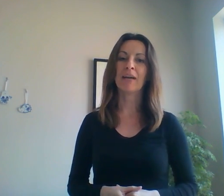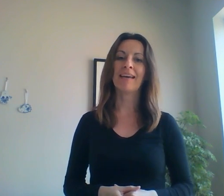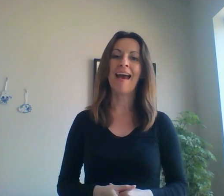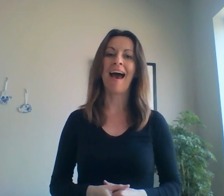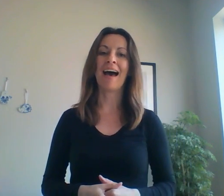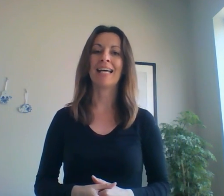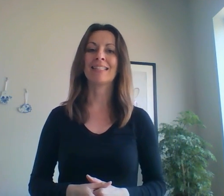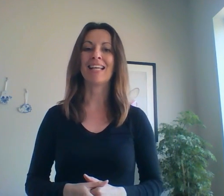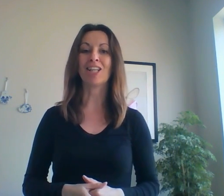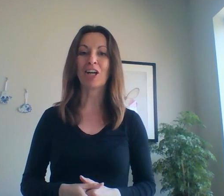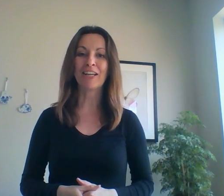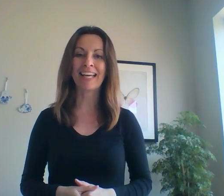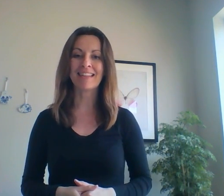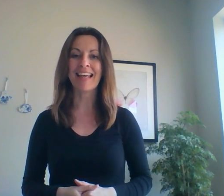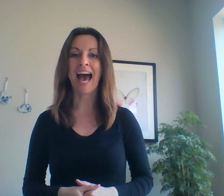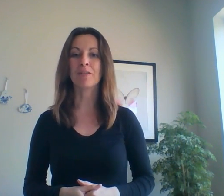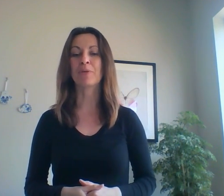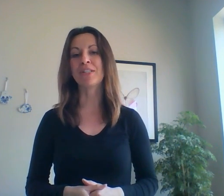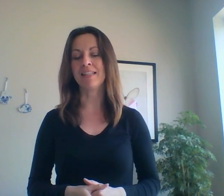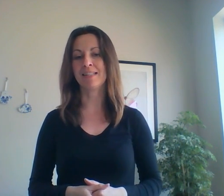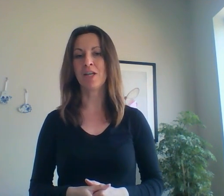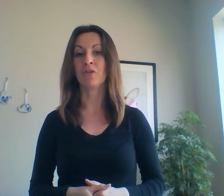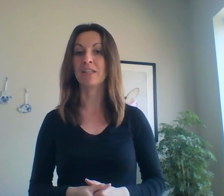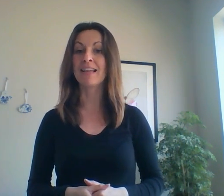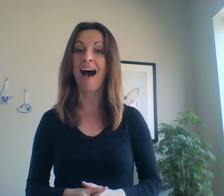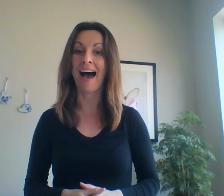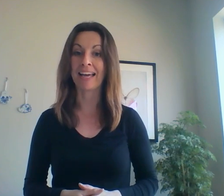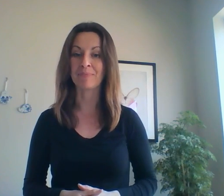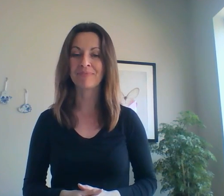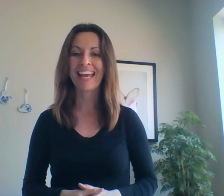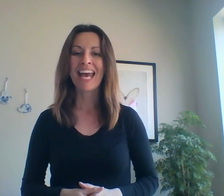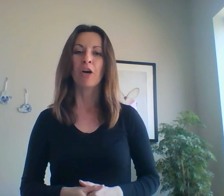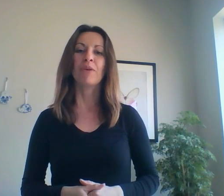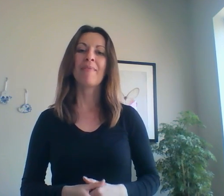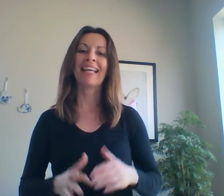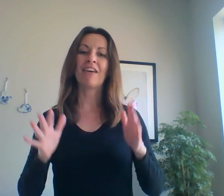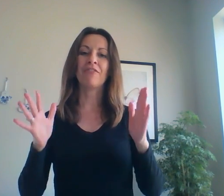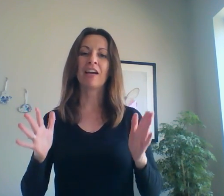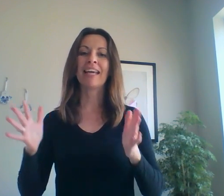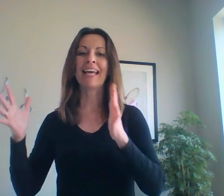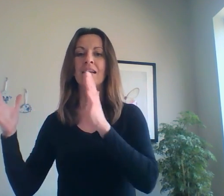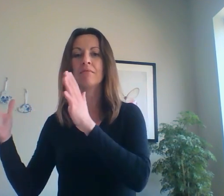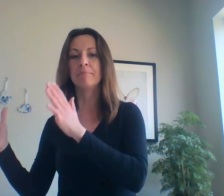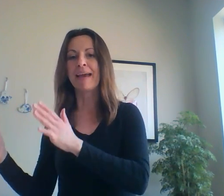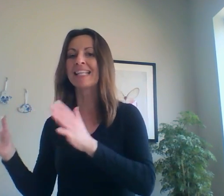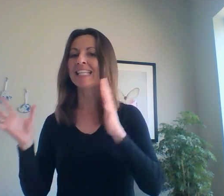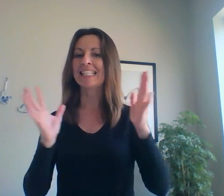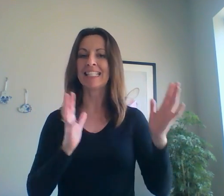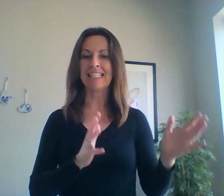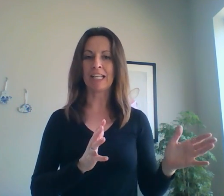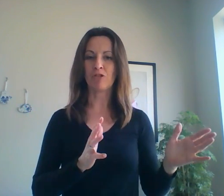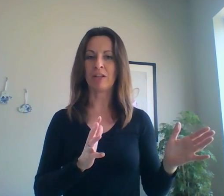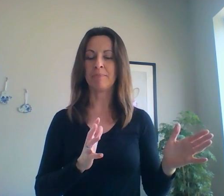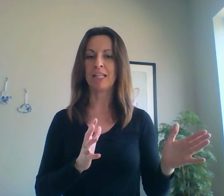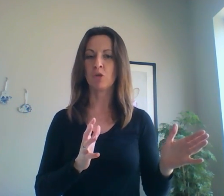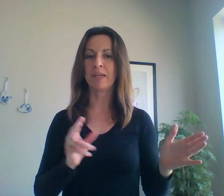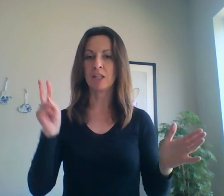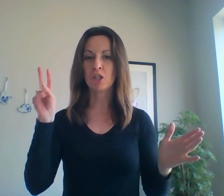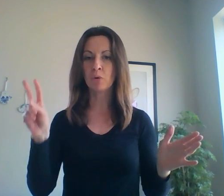as learning that persists over time. We made a very basic distinction between two